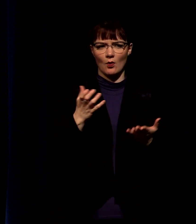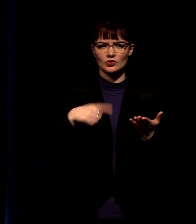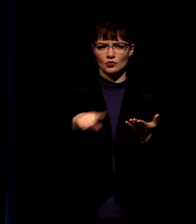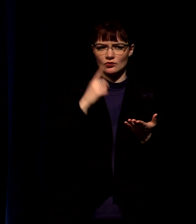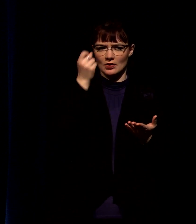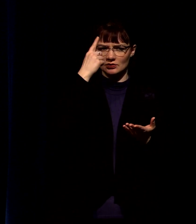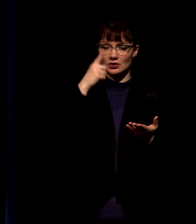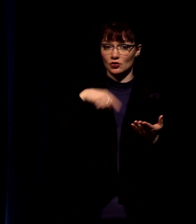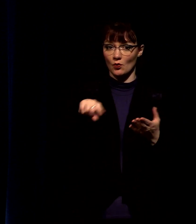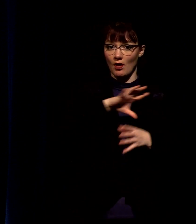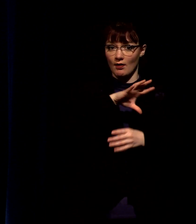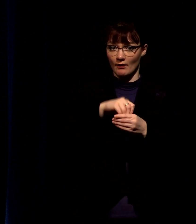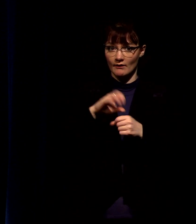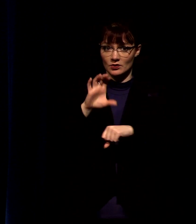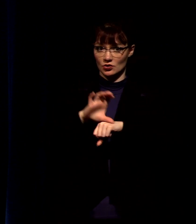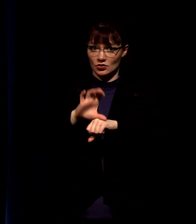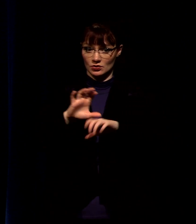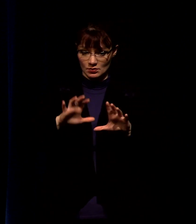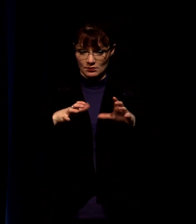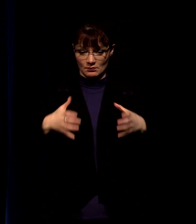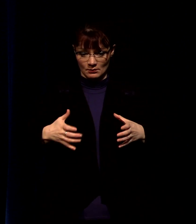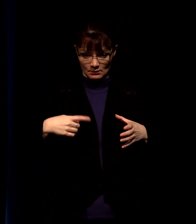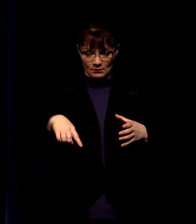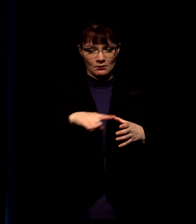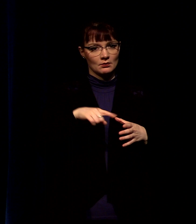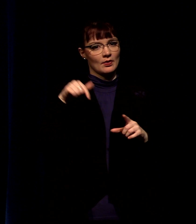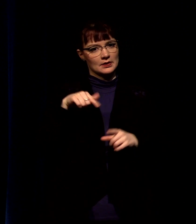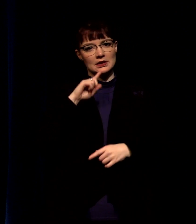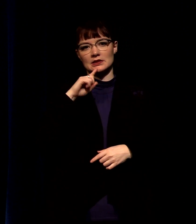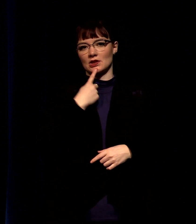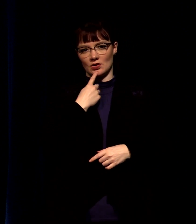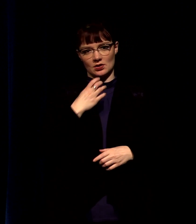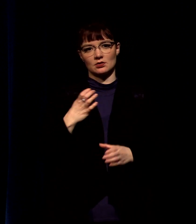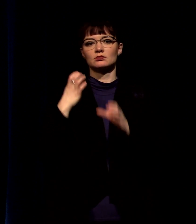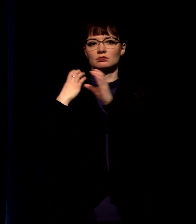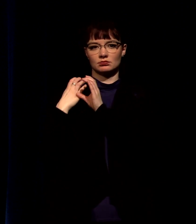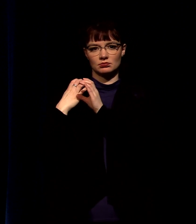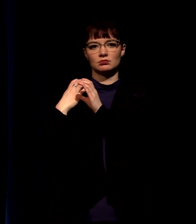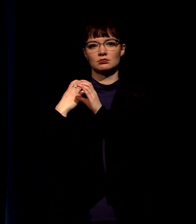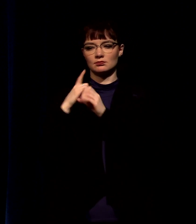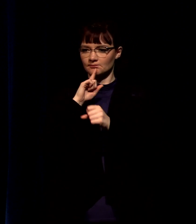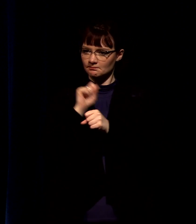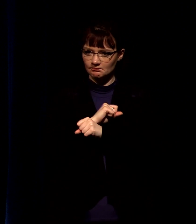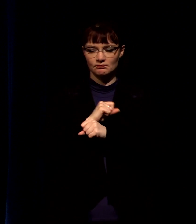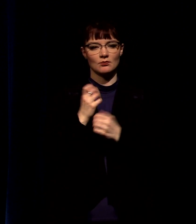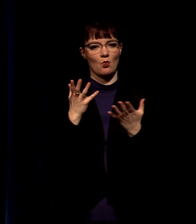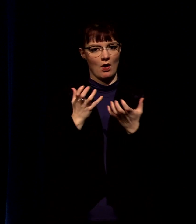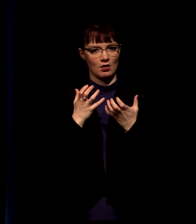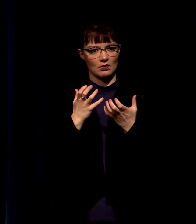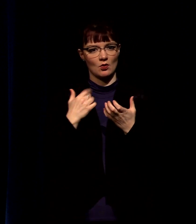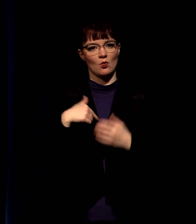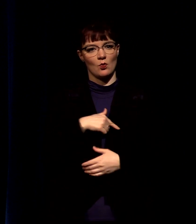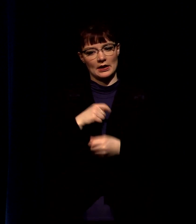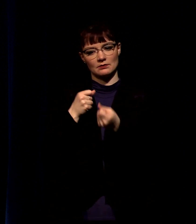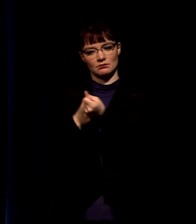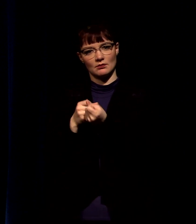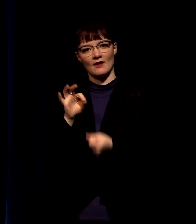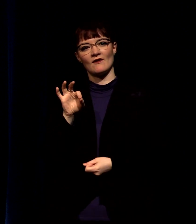part of a church that takes this serious and we are a church that is for our city